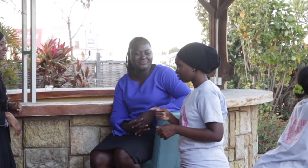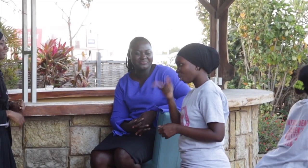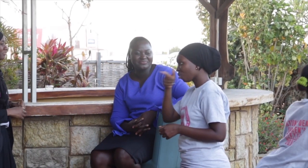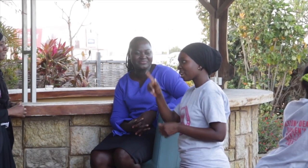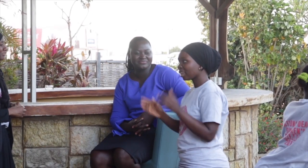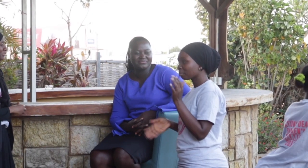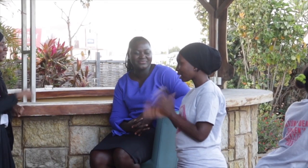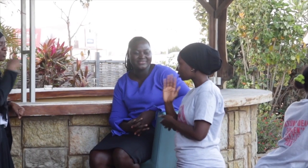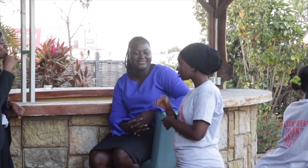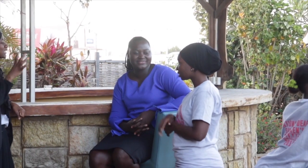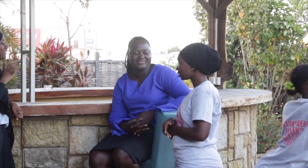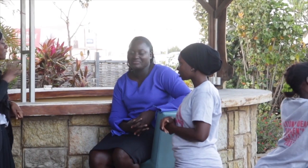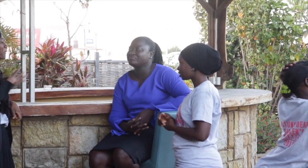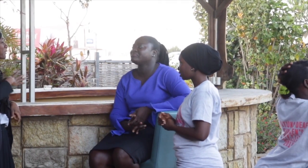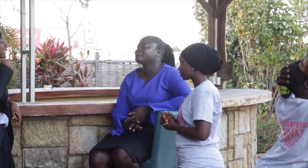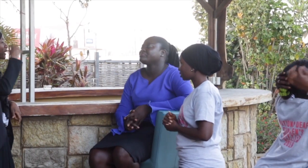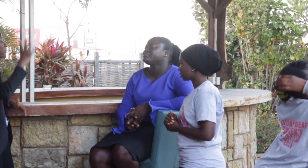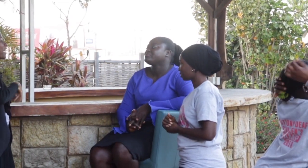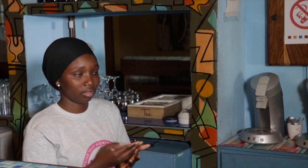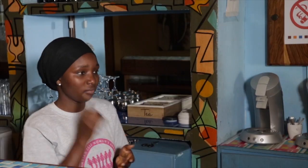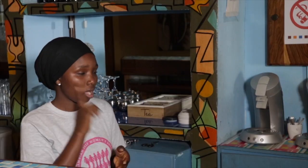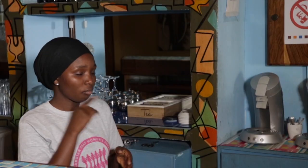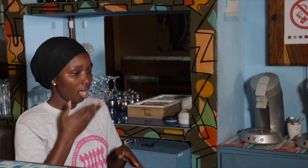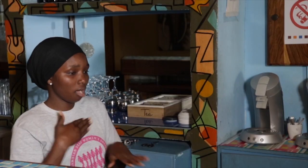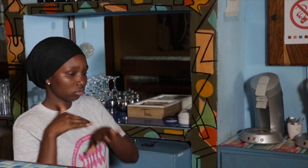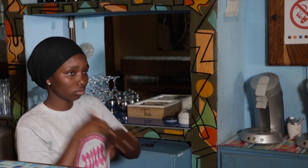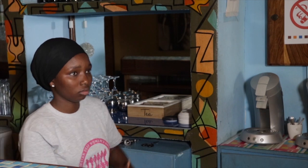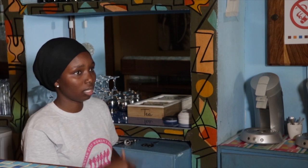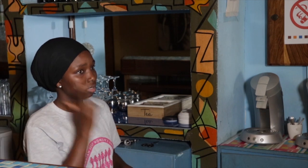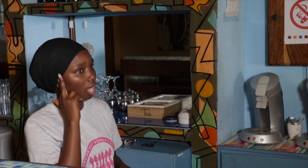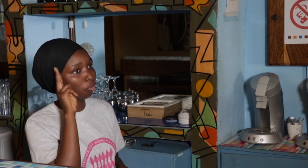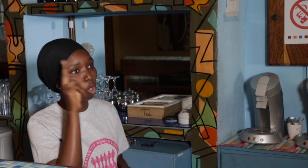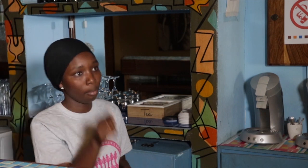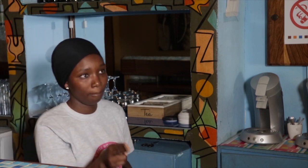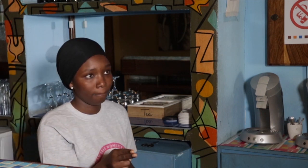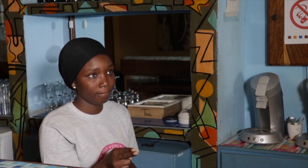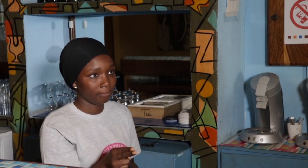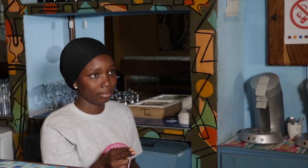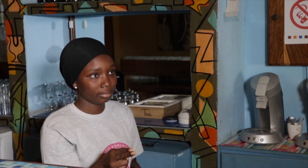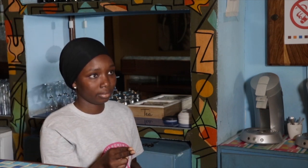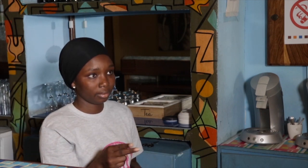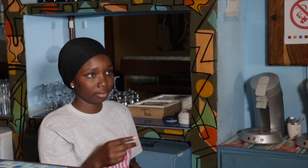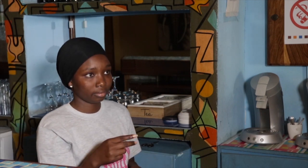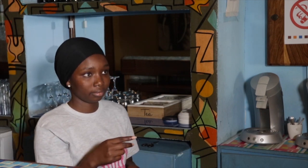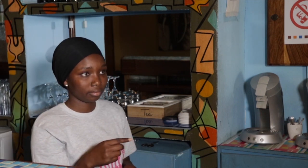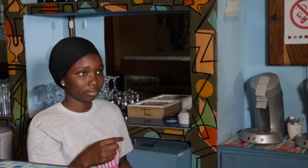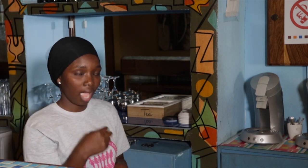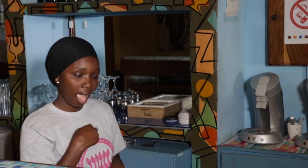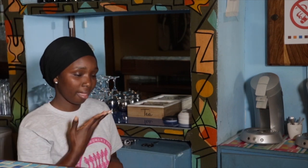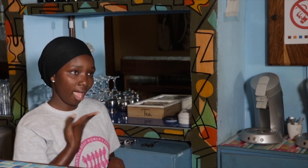relating to women's issue. So this workshop has definitely helped